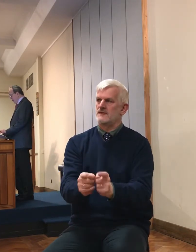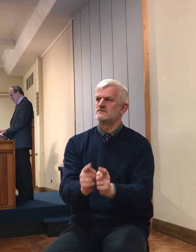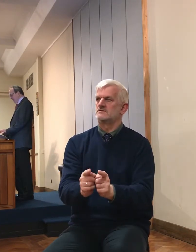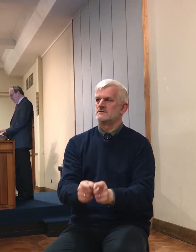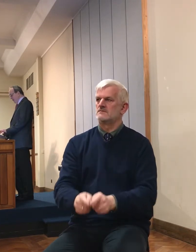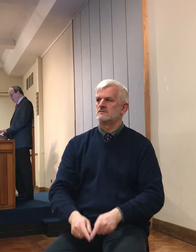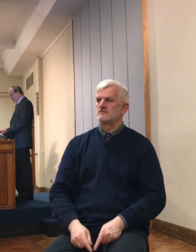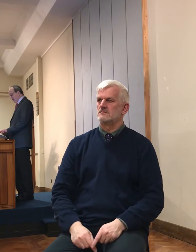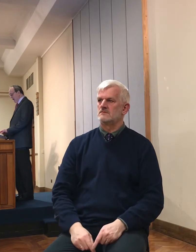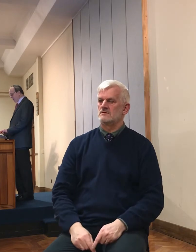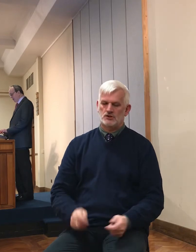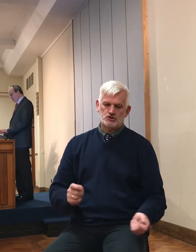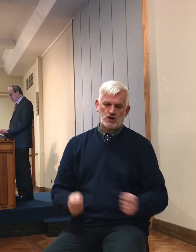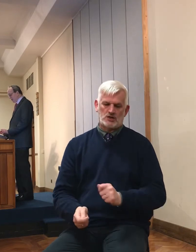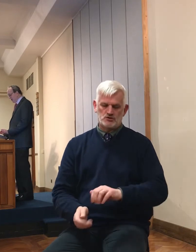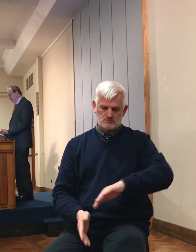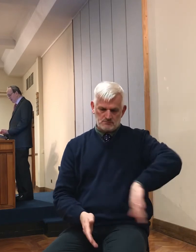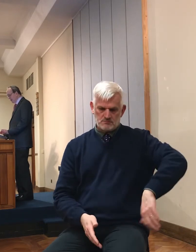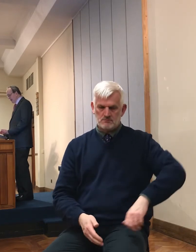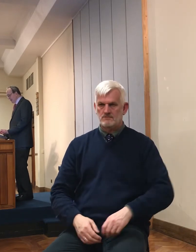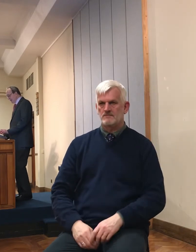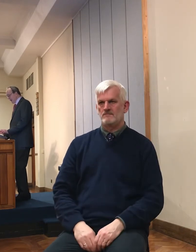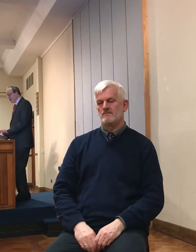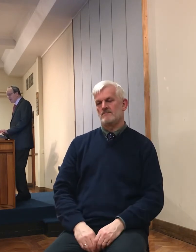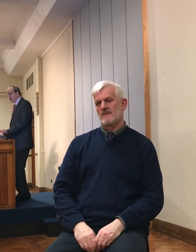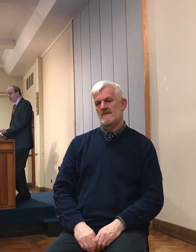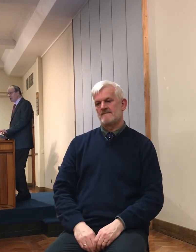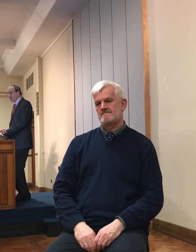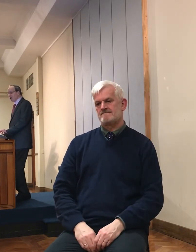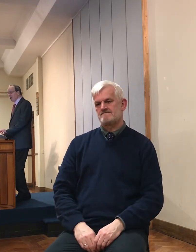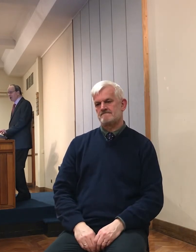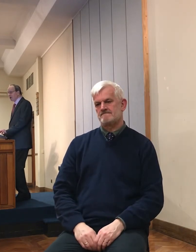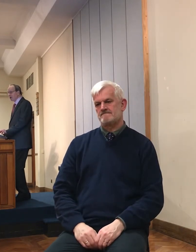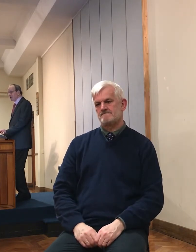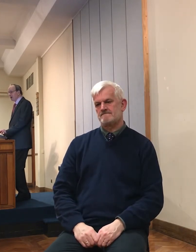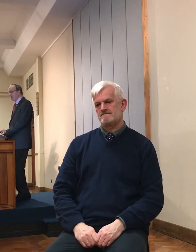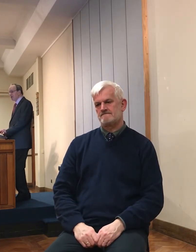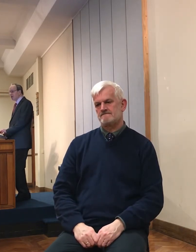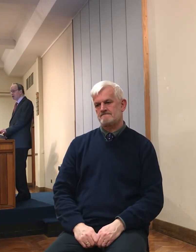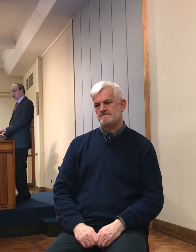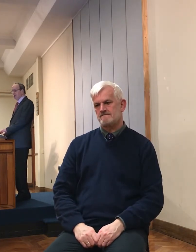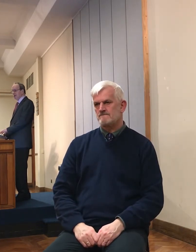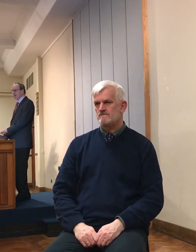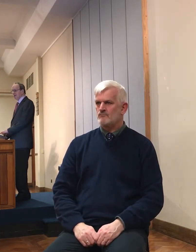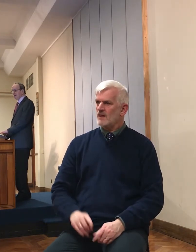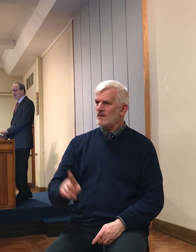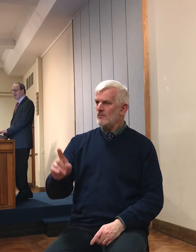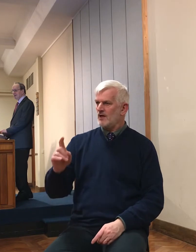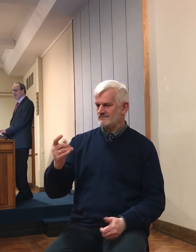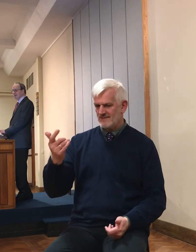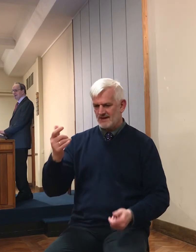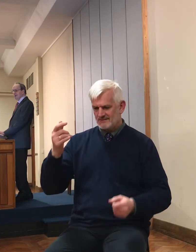You might wonder what would have happened if there had been some charismatic Israelites at the time of Joshua.